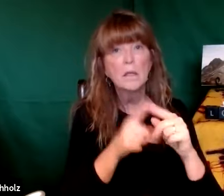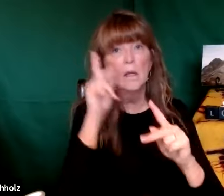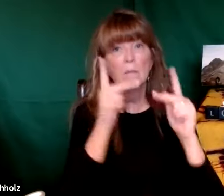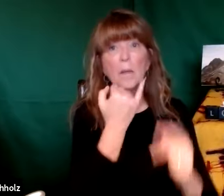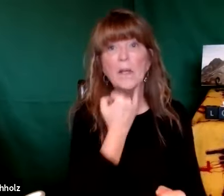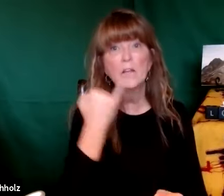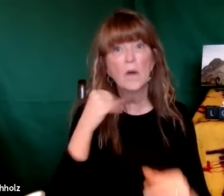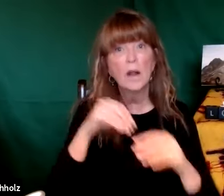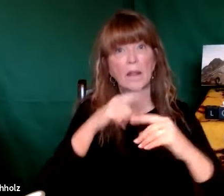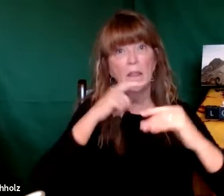burning bush to Moses